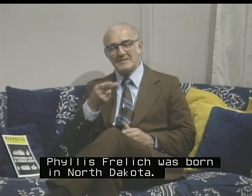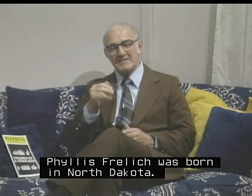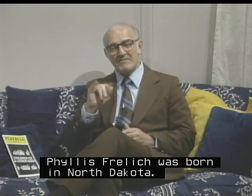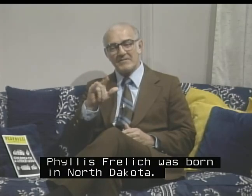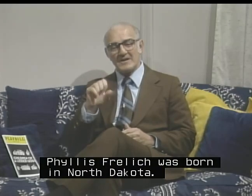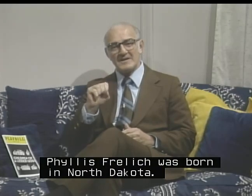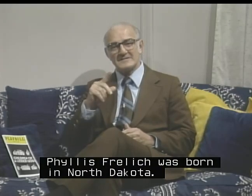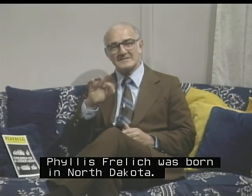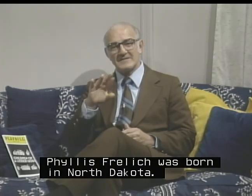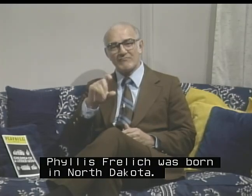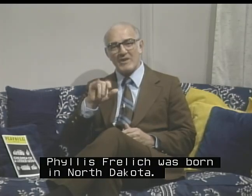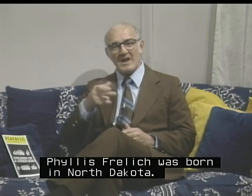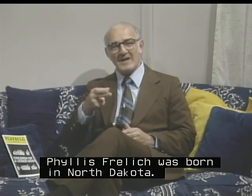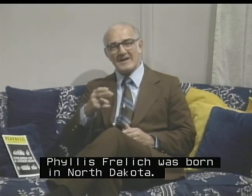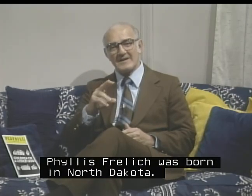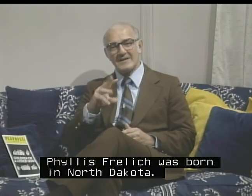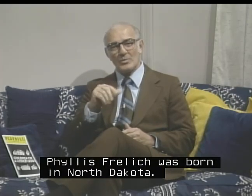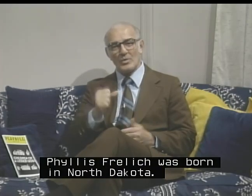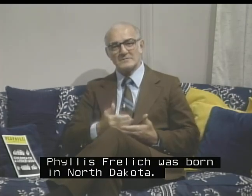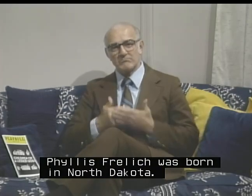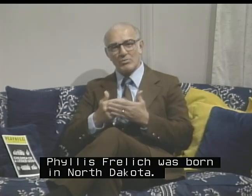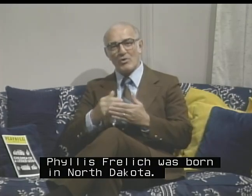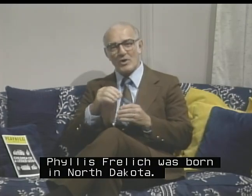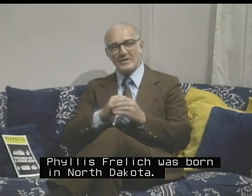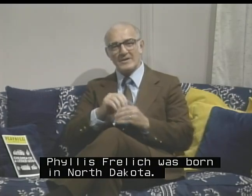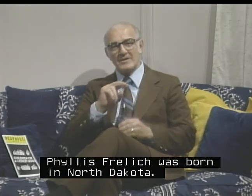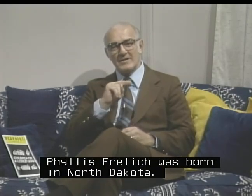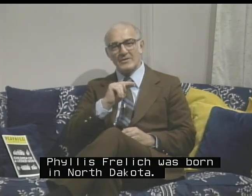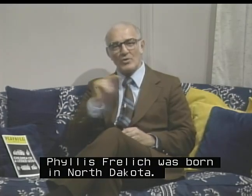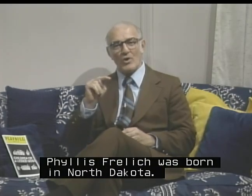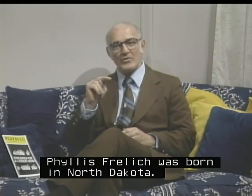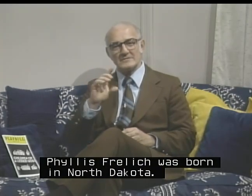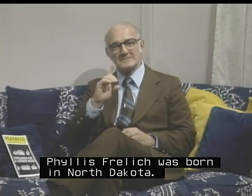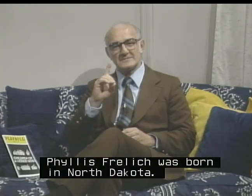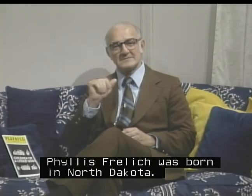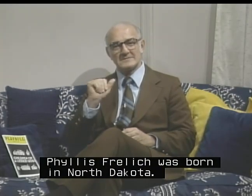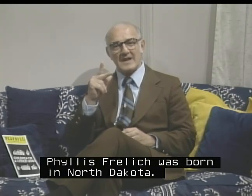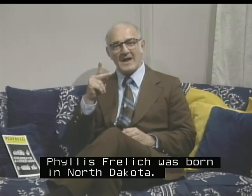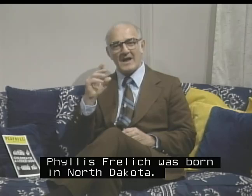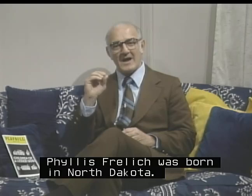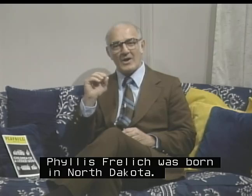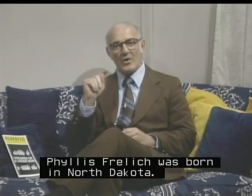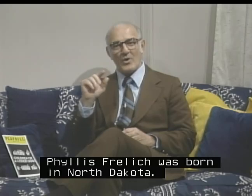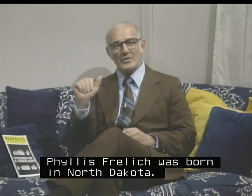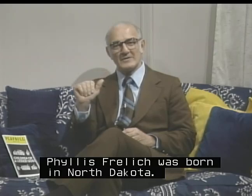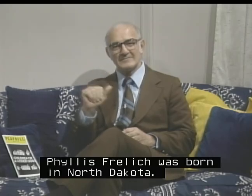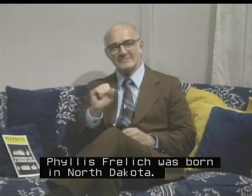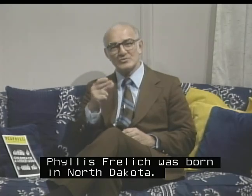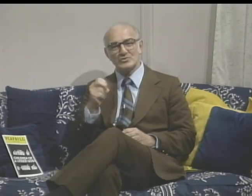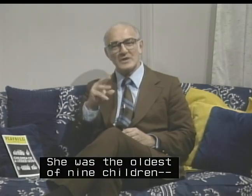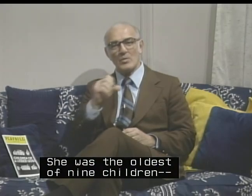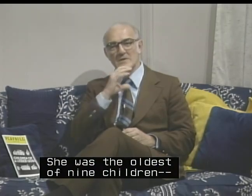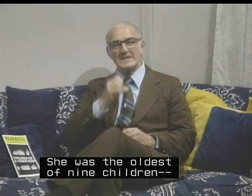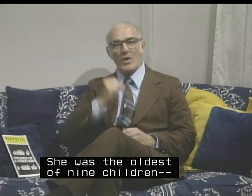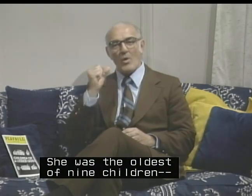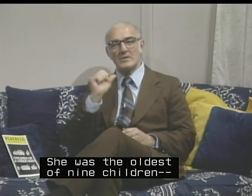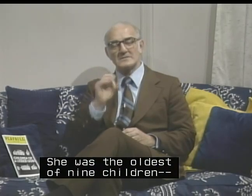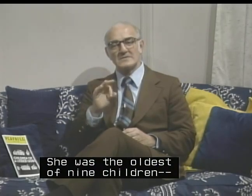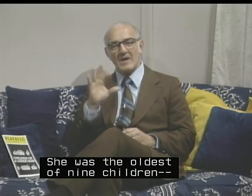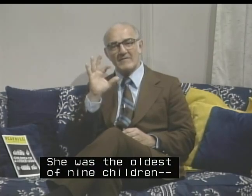Phyllis Frelick was born in North Dakota. She was the oldest of